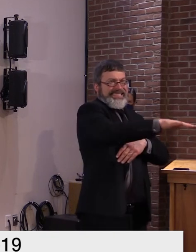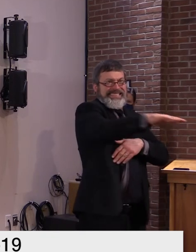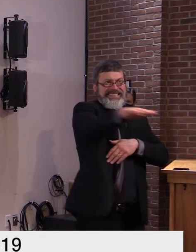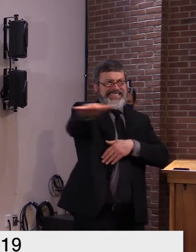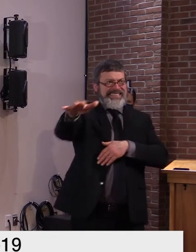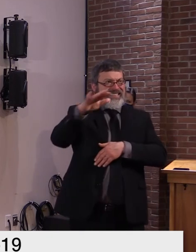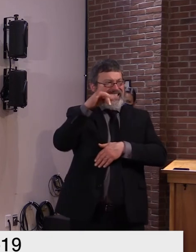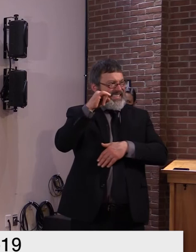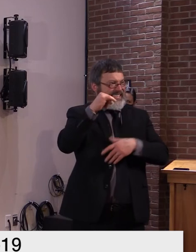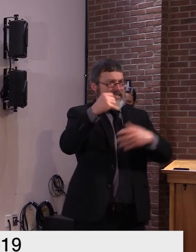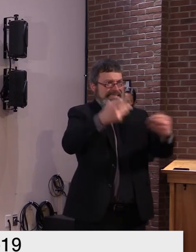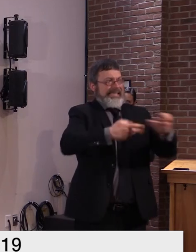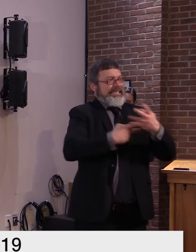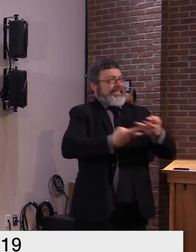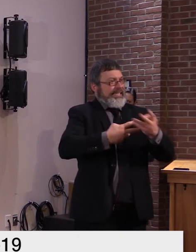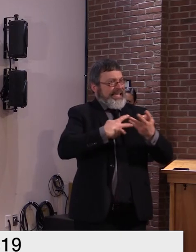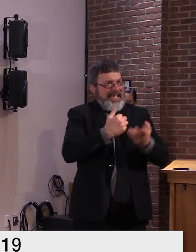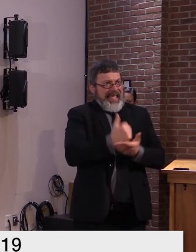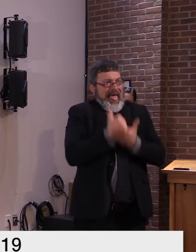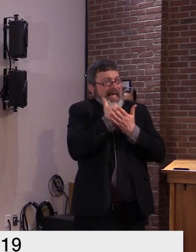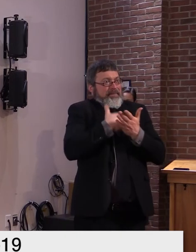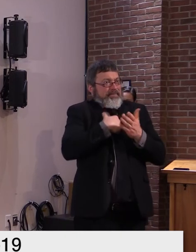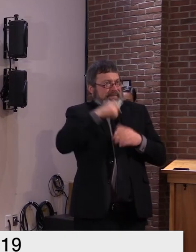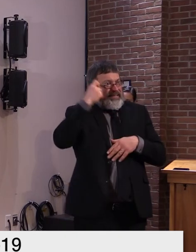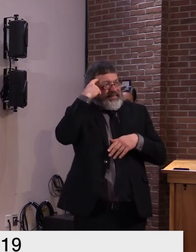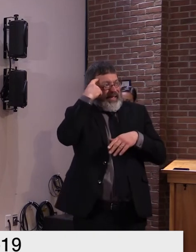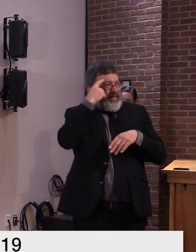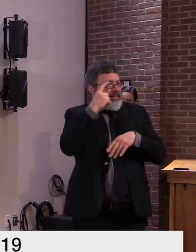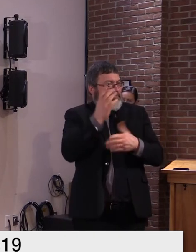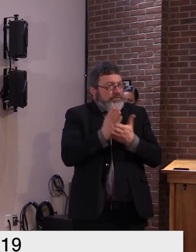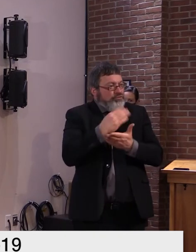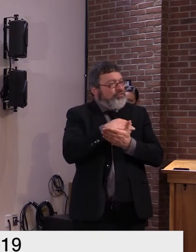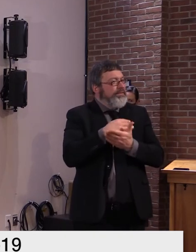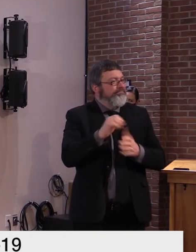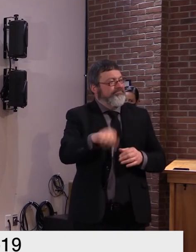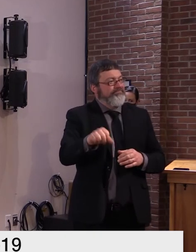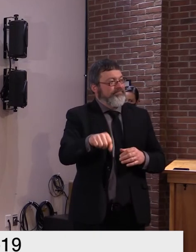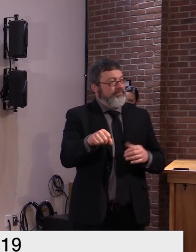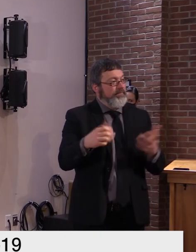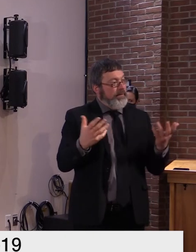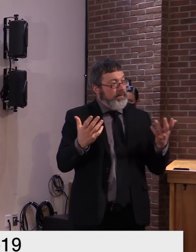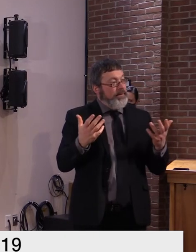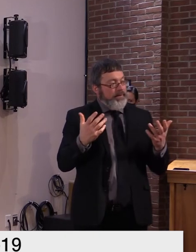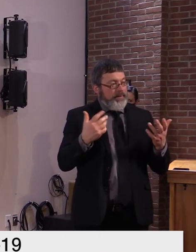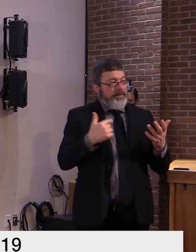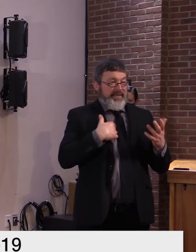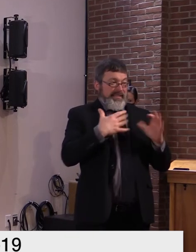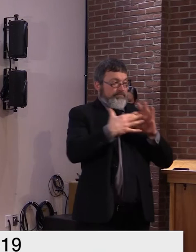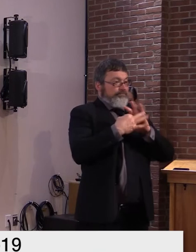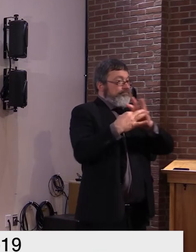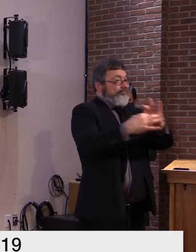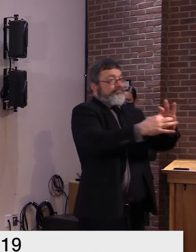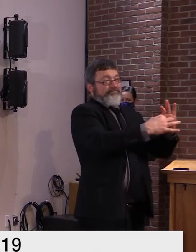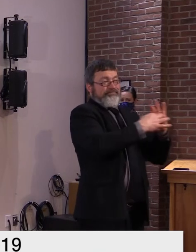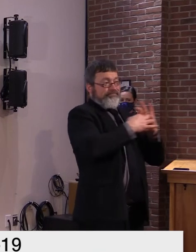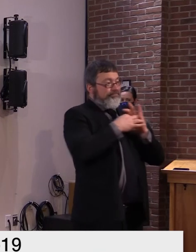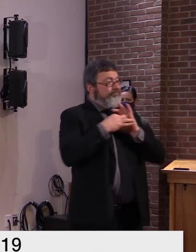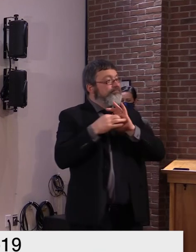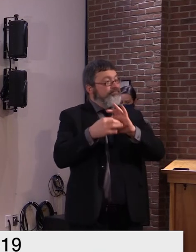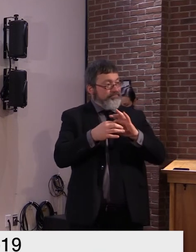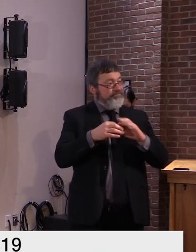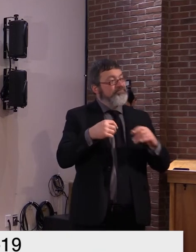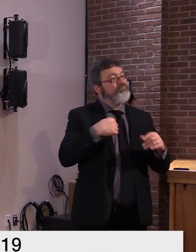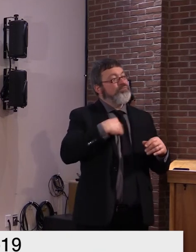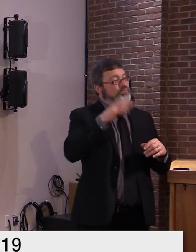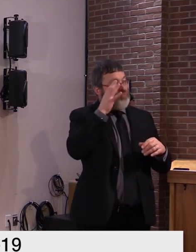revenue that we need for the future. So we're going to work hand in hand and make sure that we provide for the businesses so